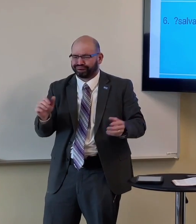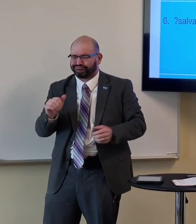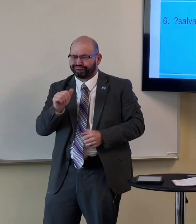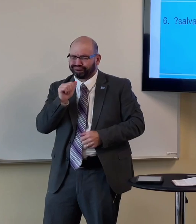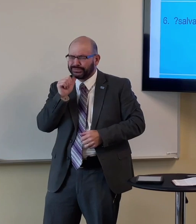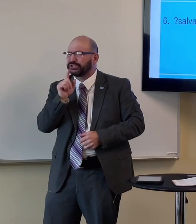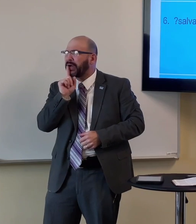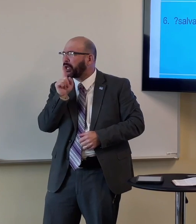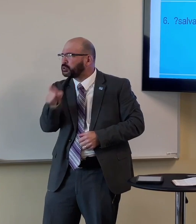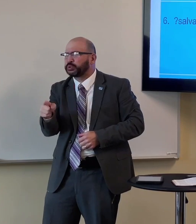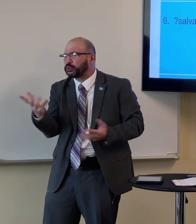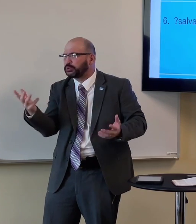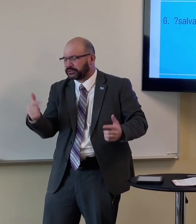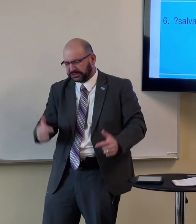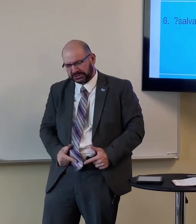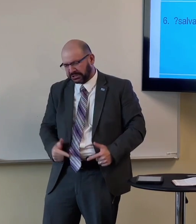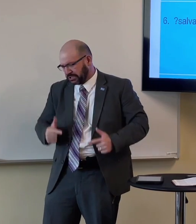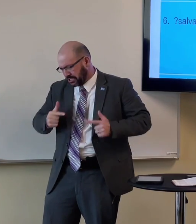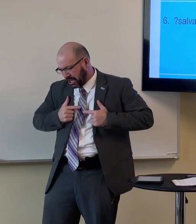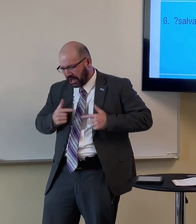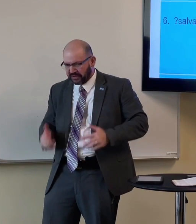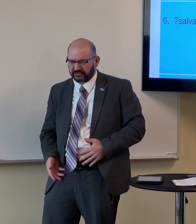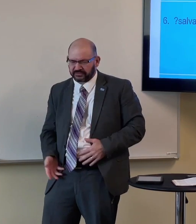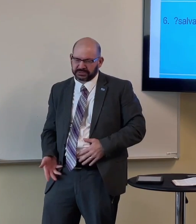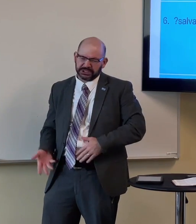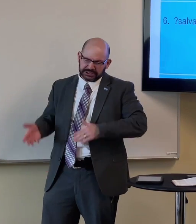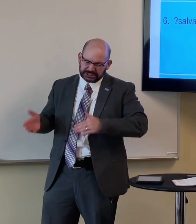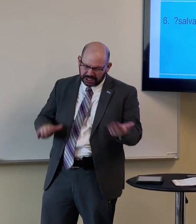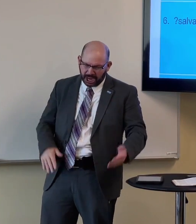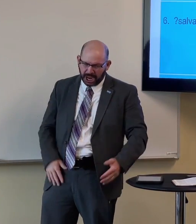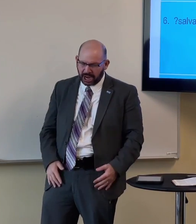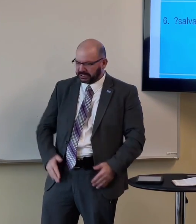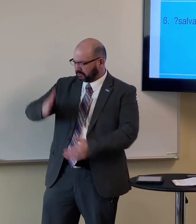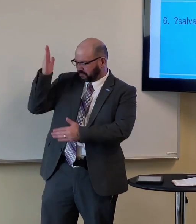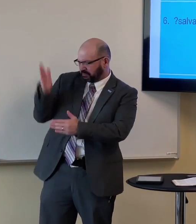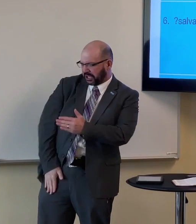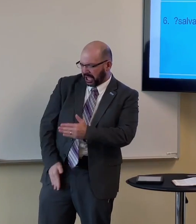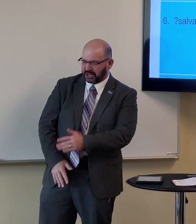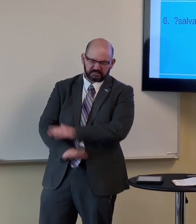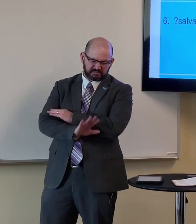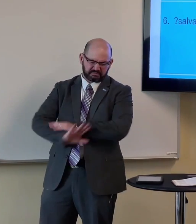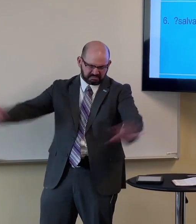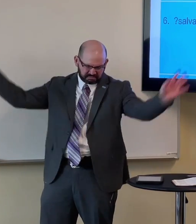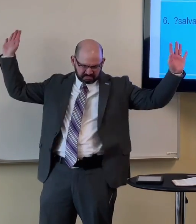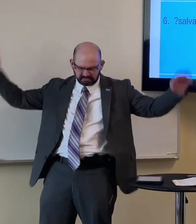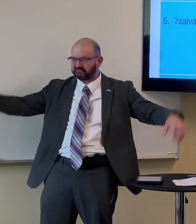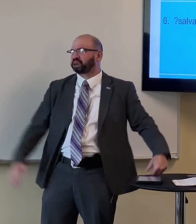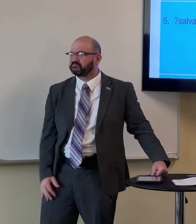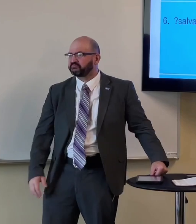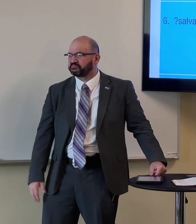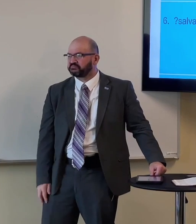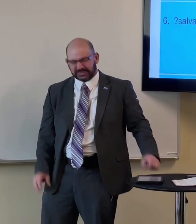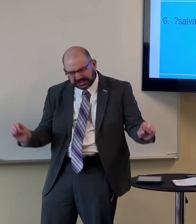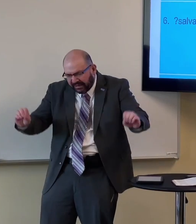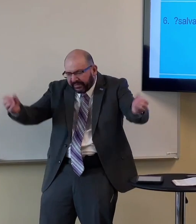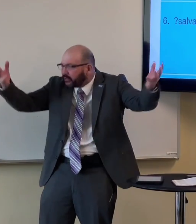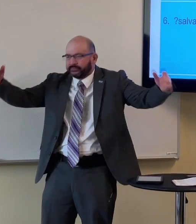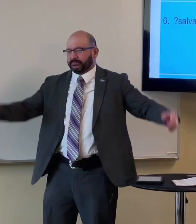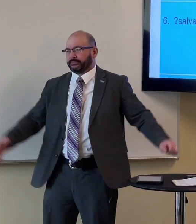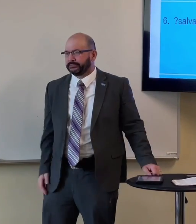Or, there's not real. Life is just confusing, then it ends, and that's the end of it. Yeah.